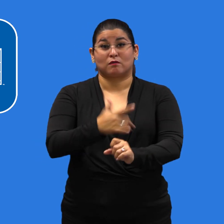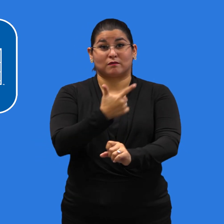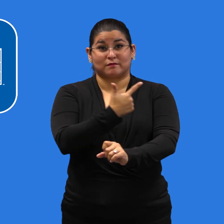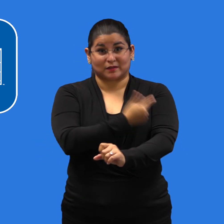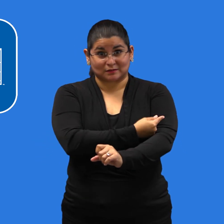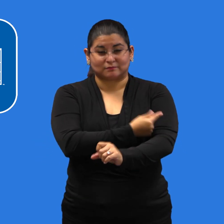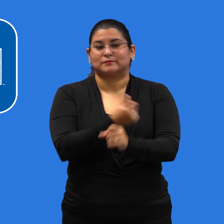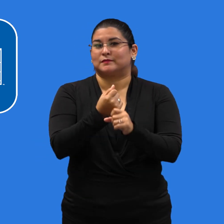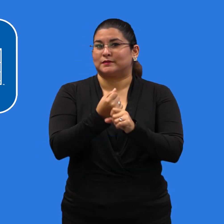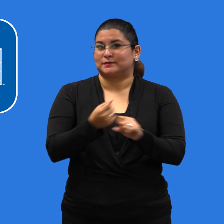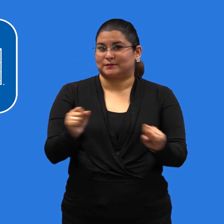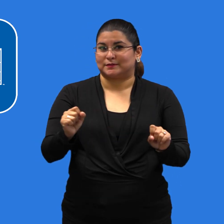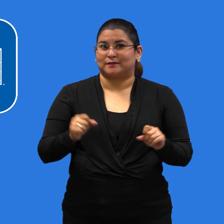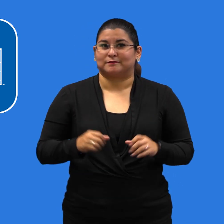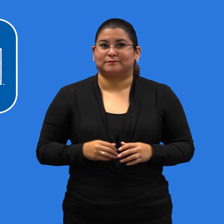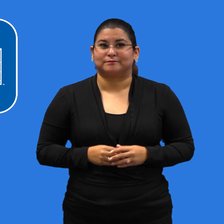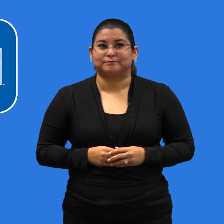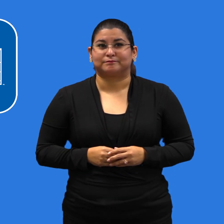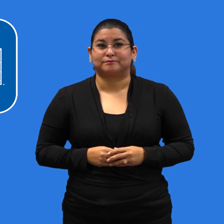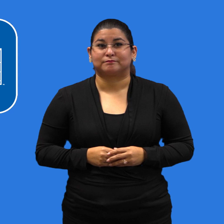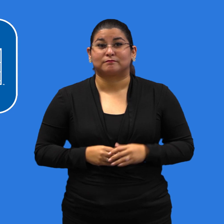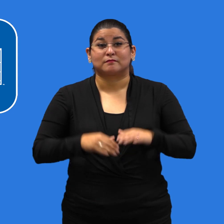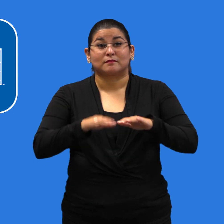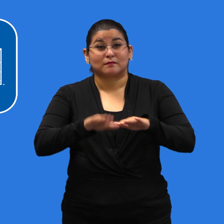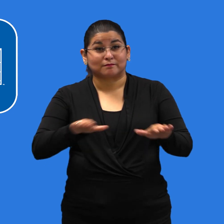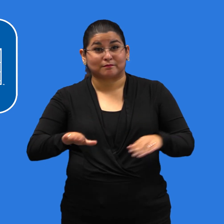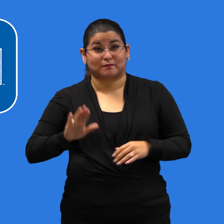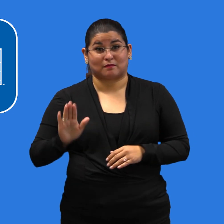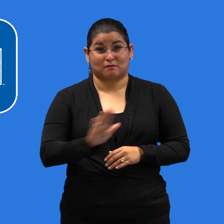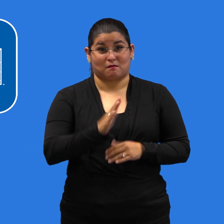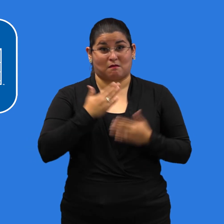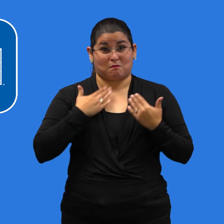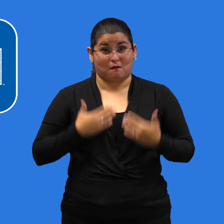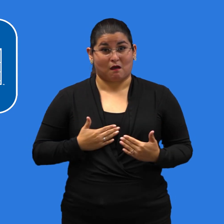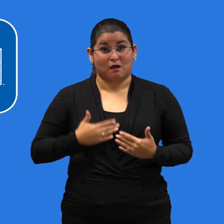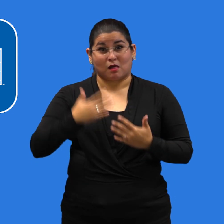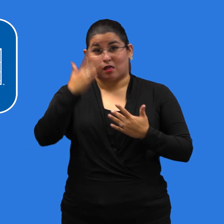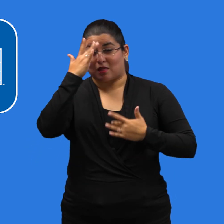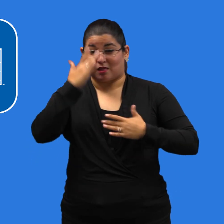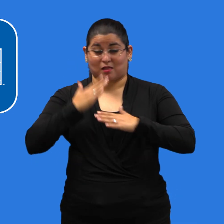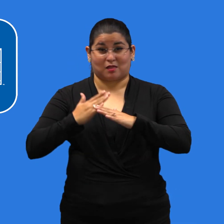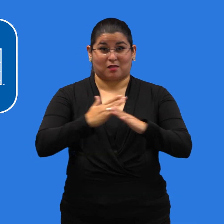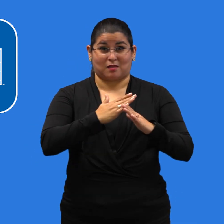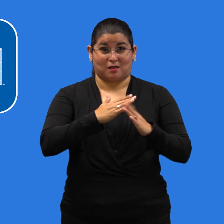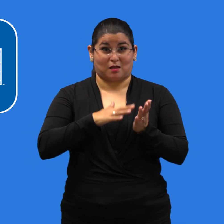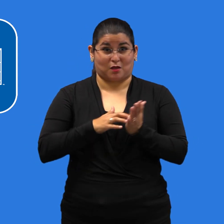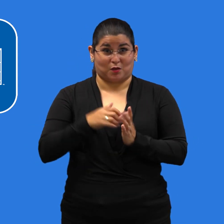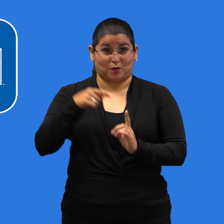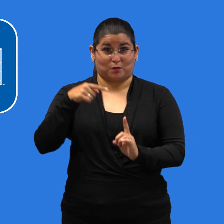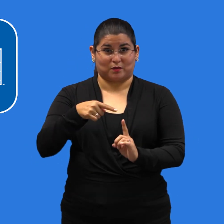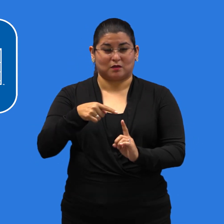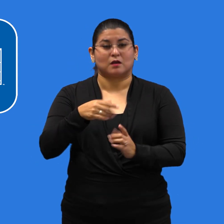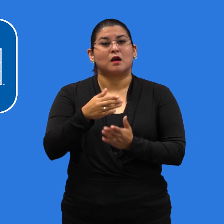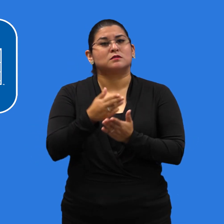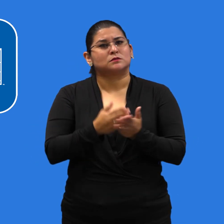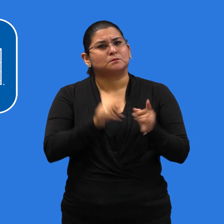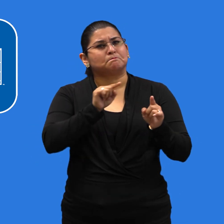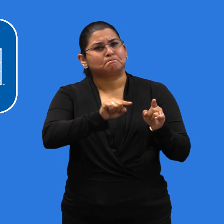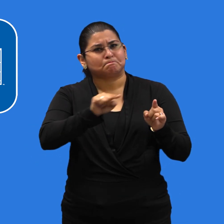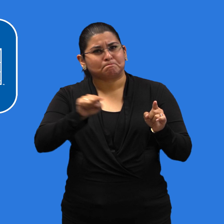Some children and teens with a weakened immune system should get an additional dose of vaccine as part